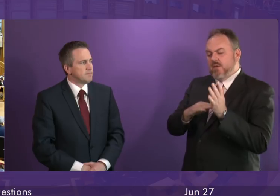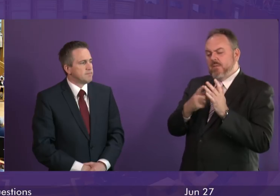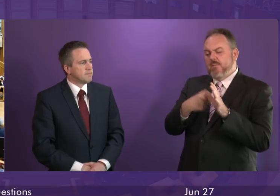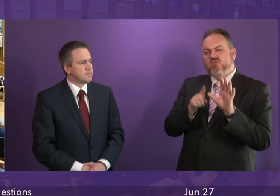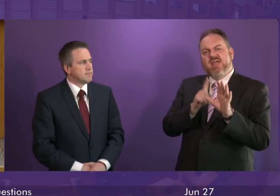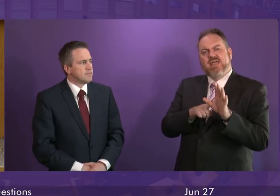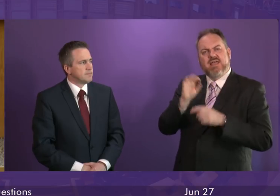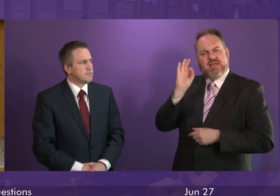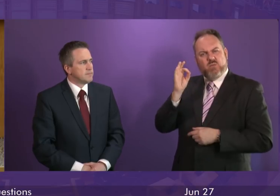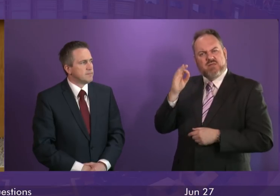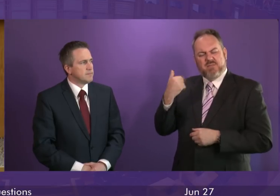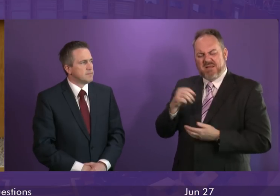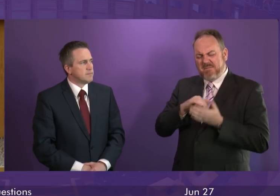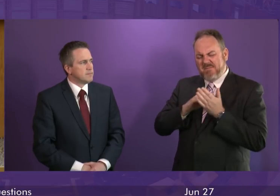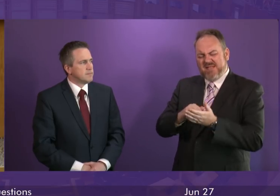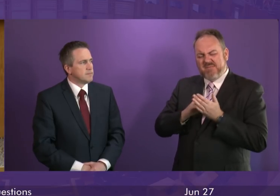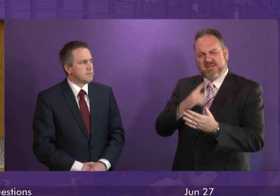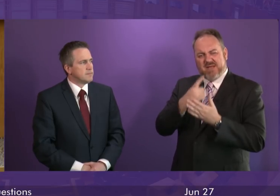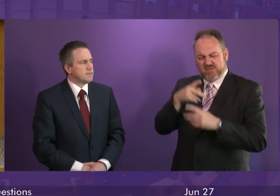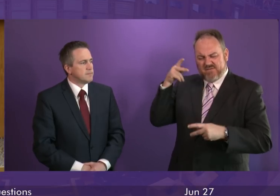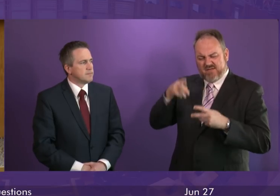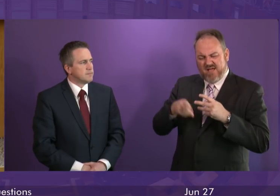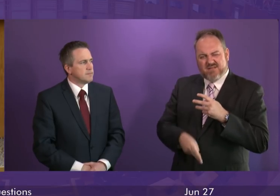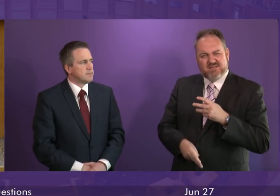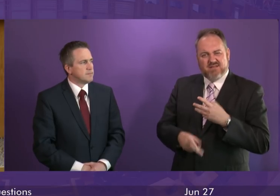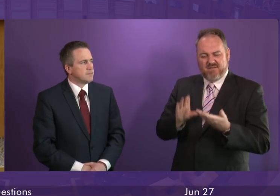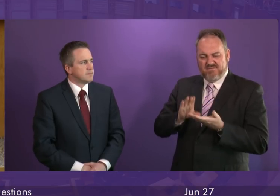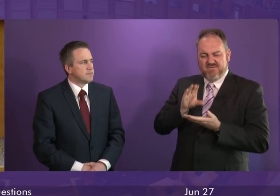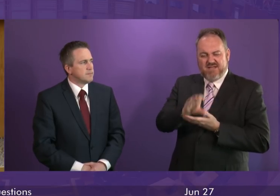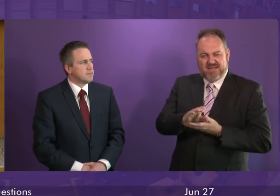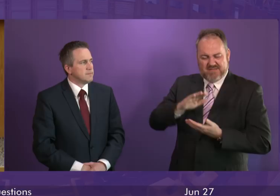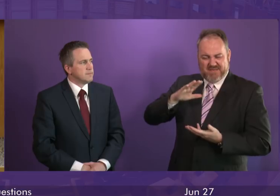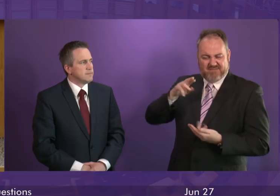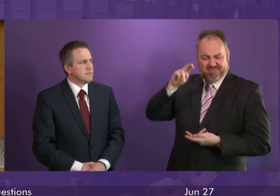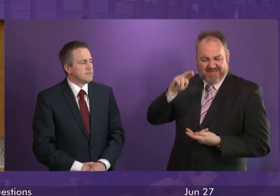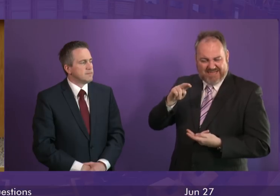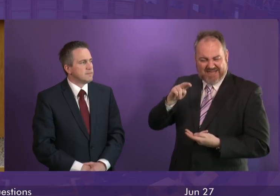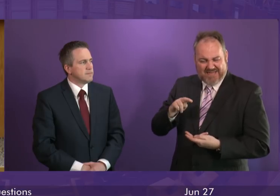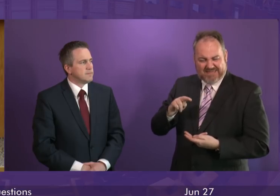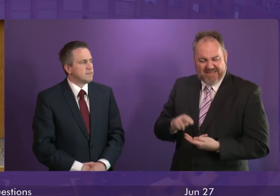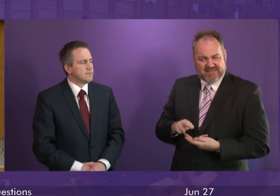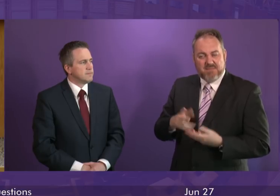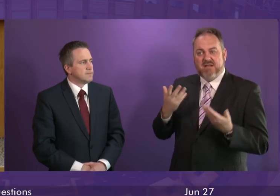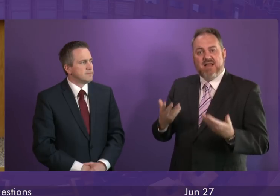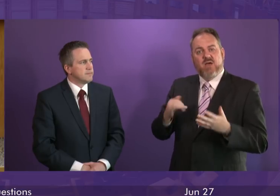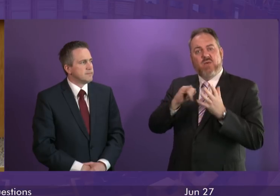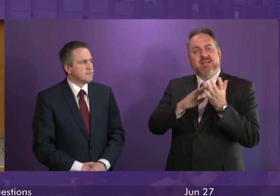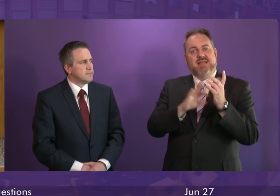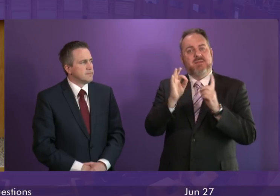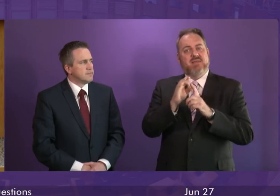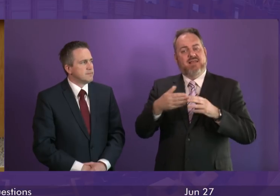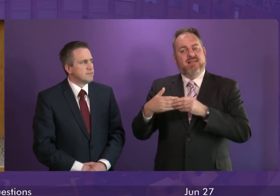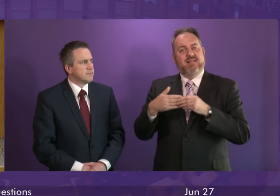millions of pounds worth of cuts to its budget, as local government funding has been squeezed by this Scottish Government. And we've now heard from the SNP leader of Murray